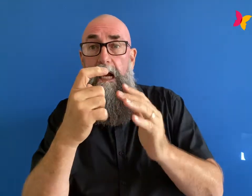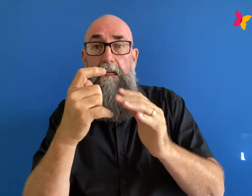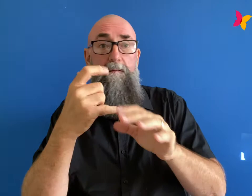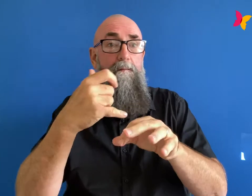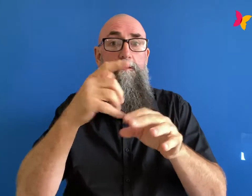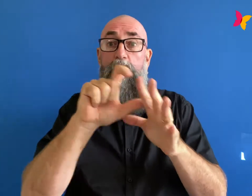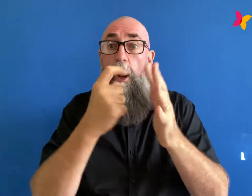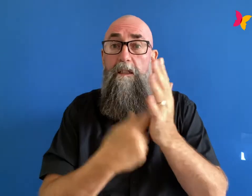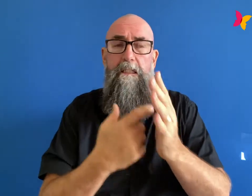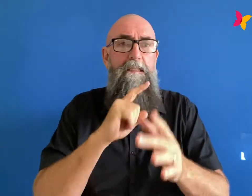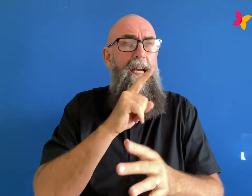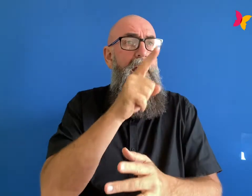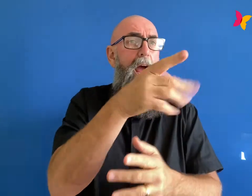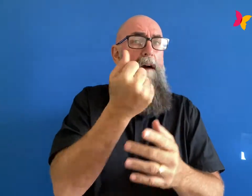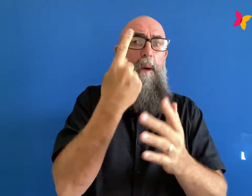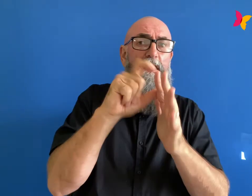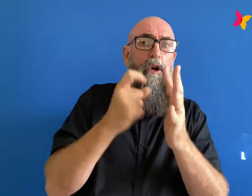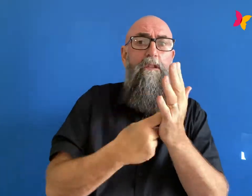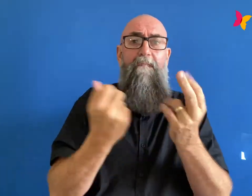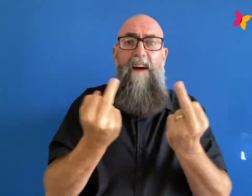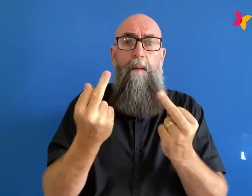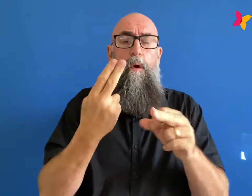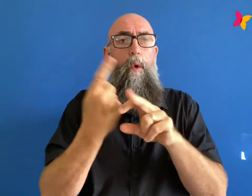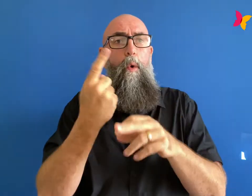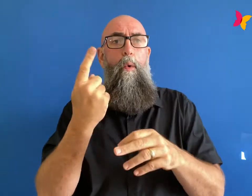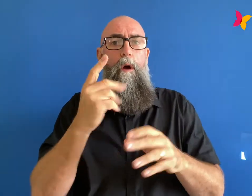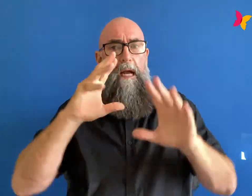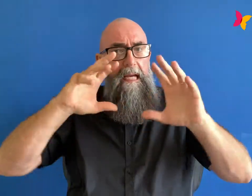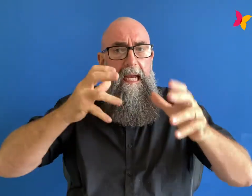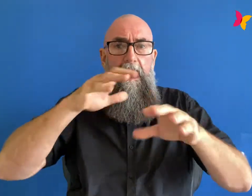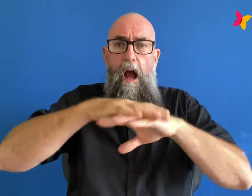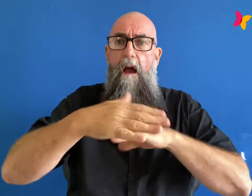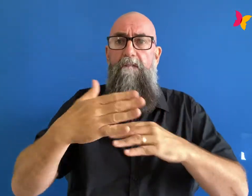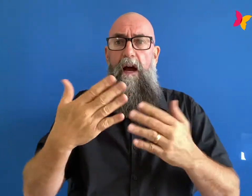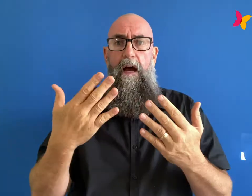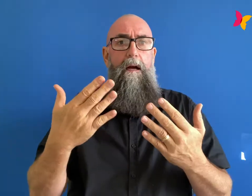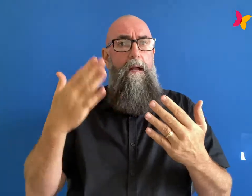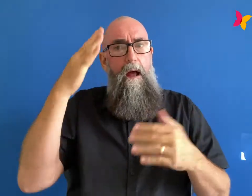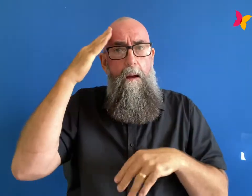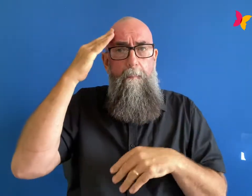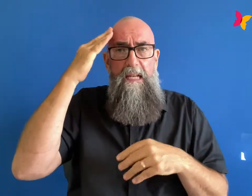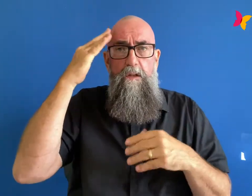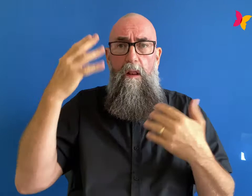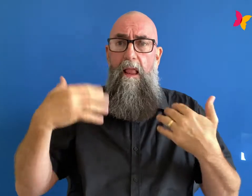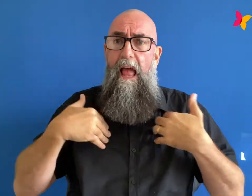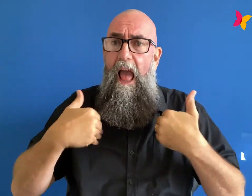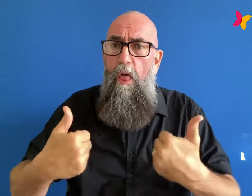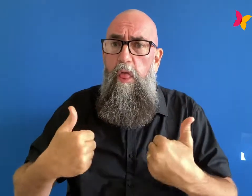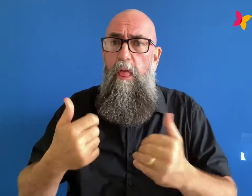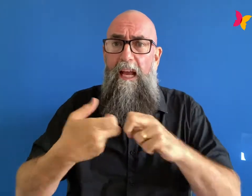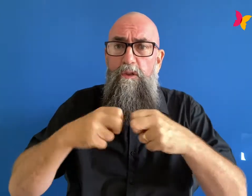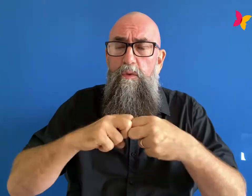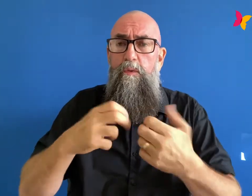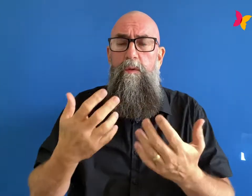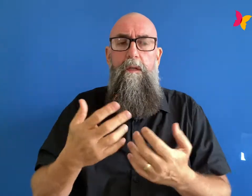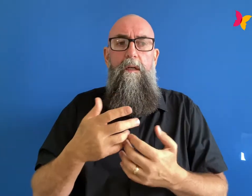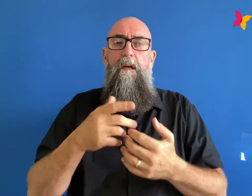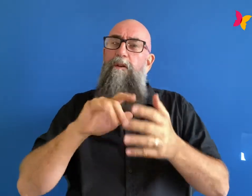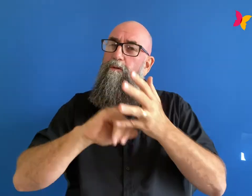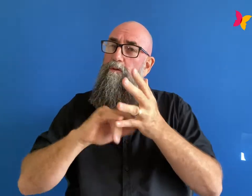interested in mental health issues that's another helpful thing and if you go along to someone we're all different personalities and you just don't click